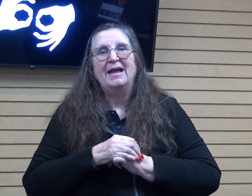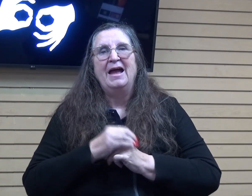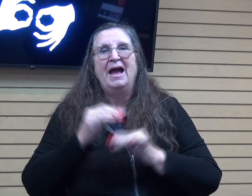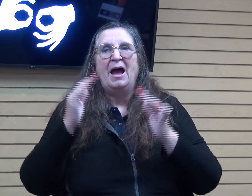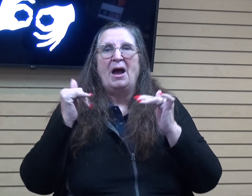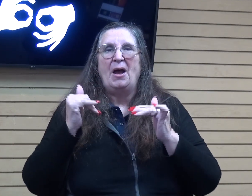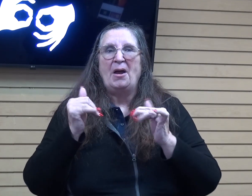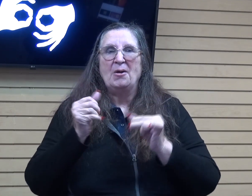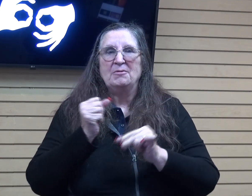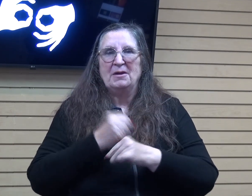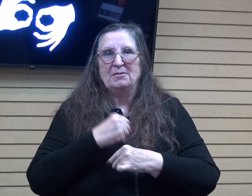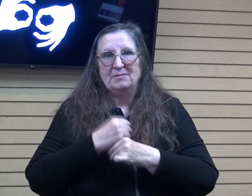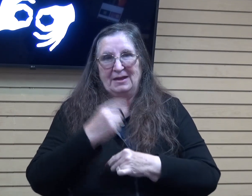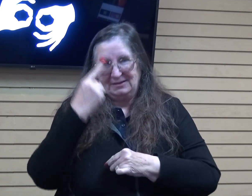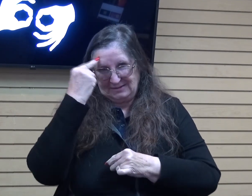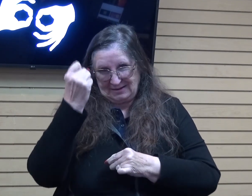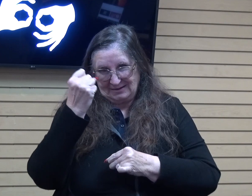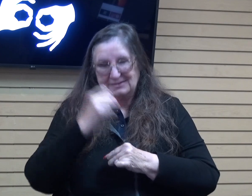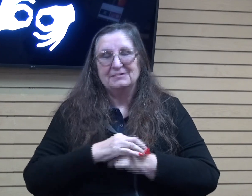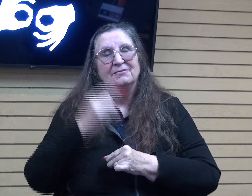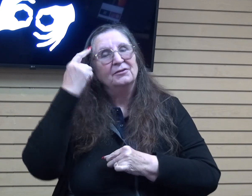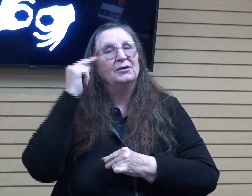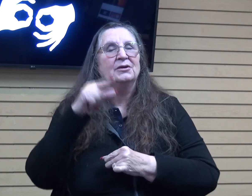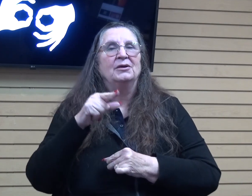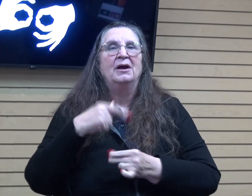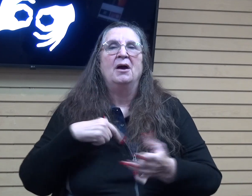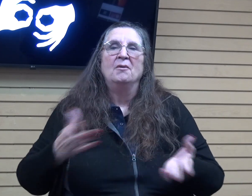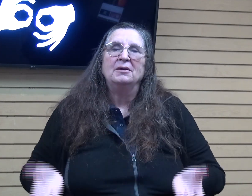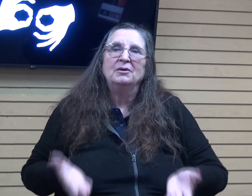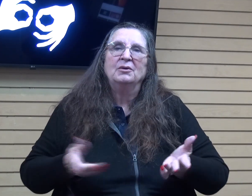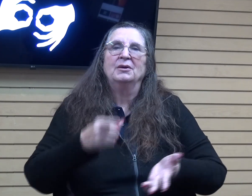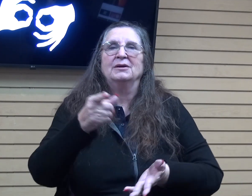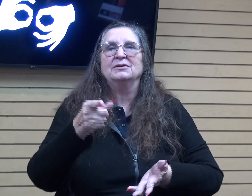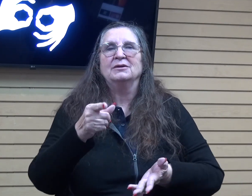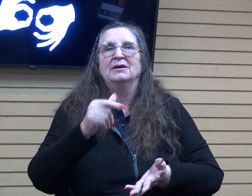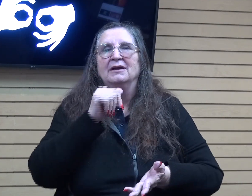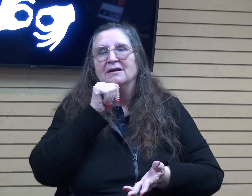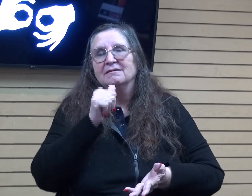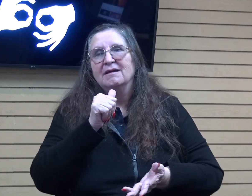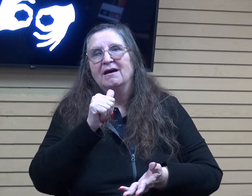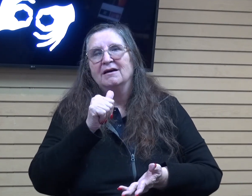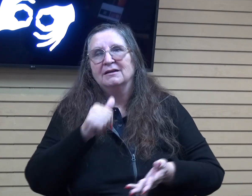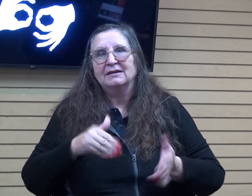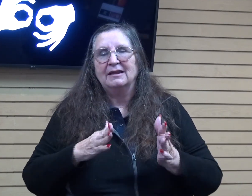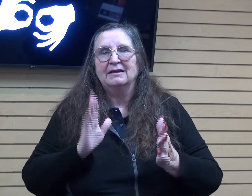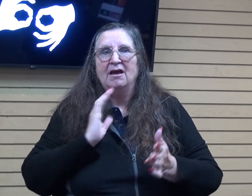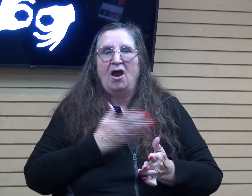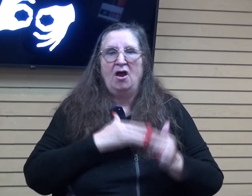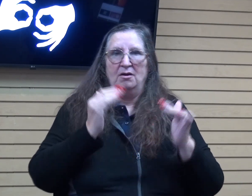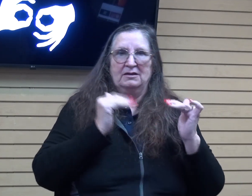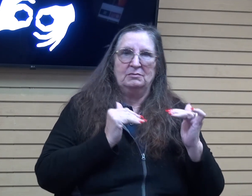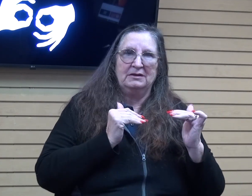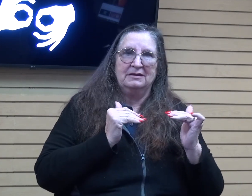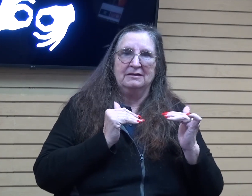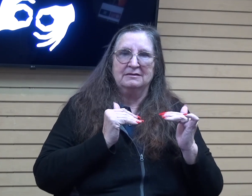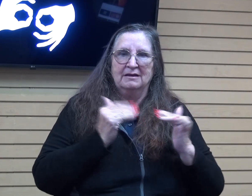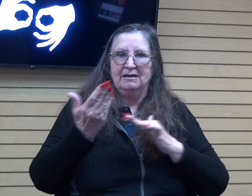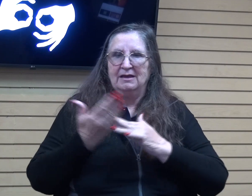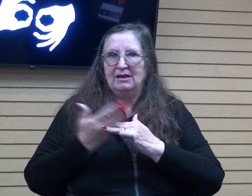made sense. And I just wanted to encourage you guys to not let our expectations get in the way of our